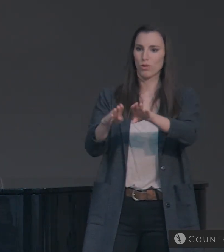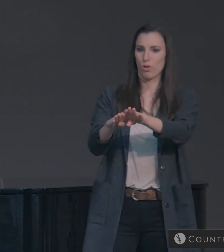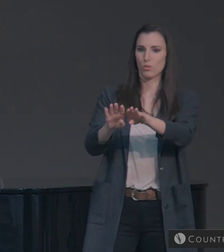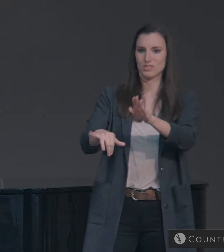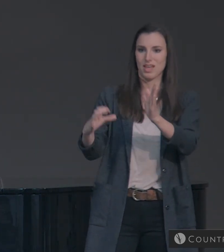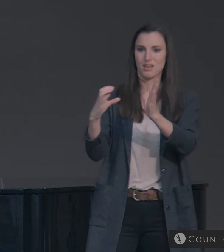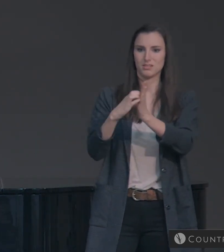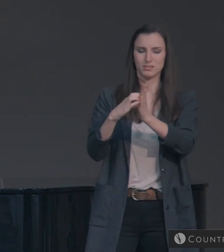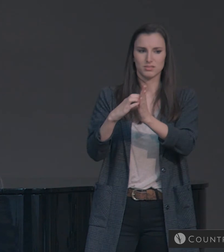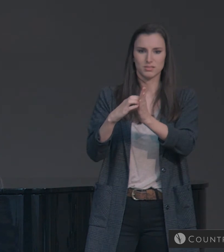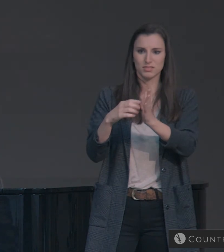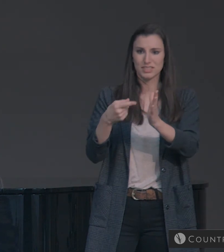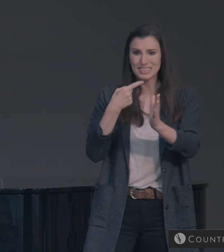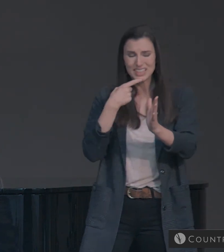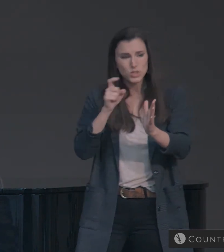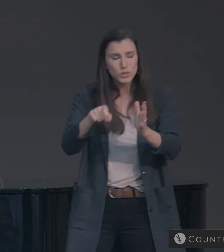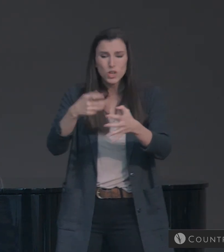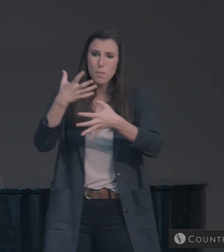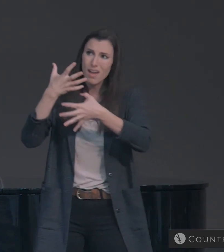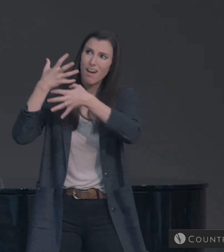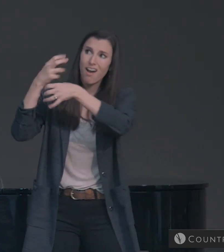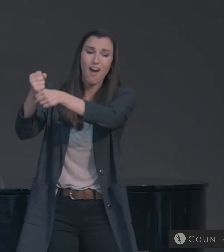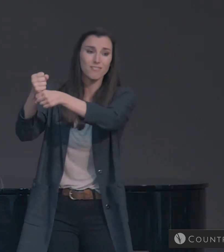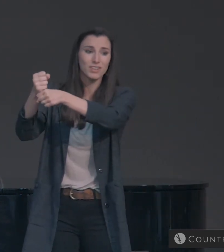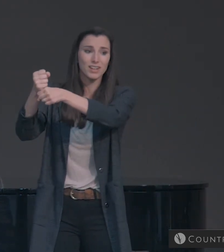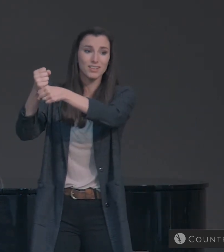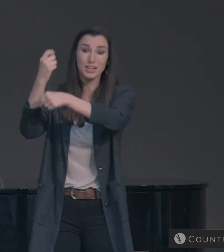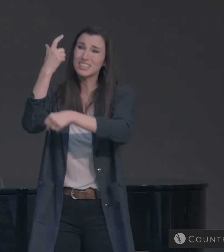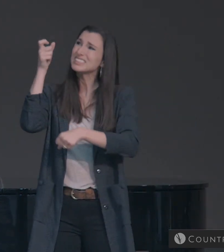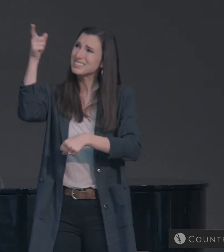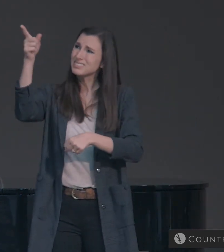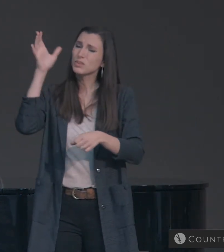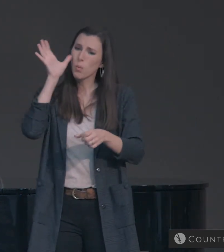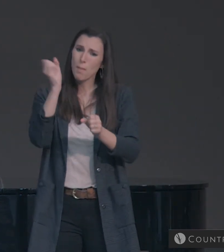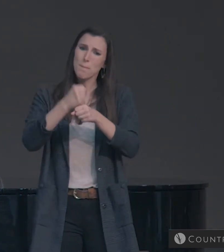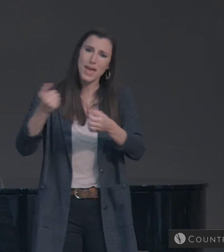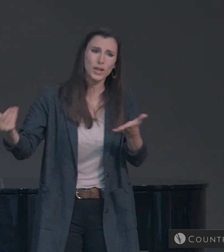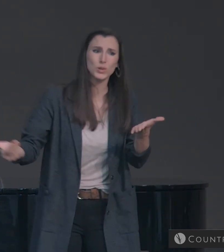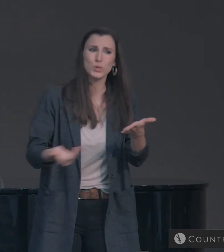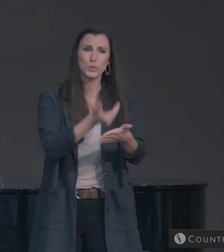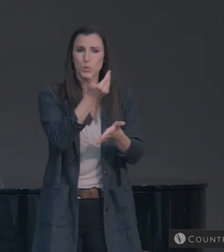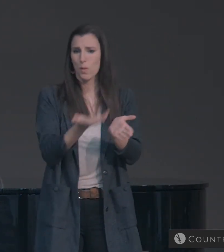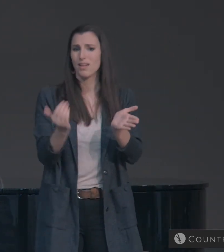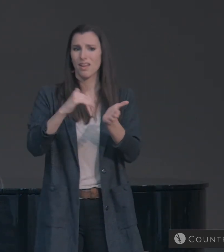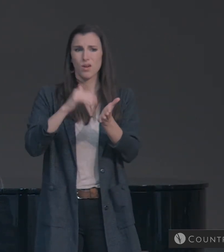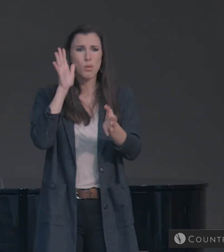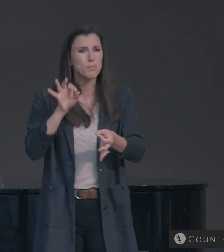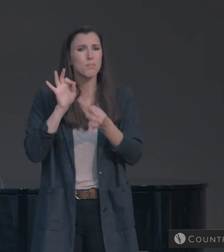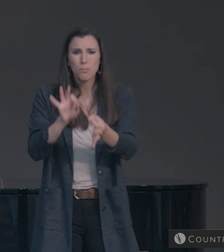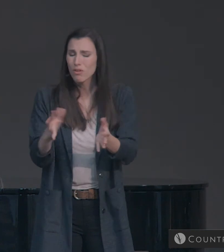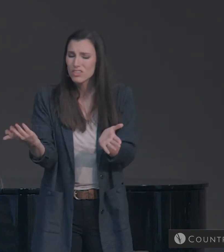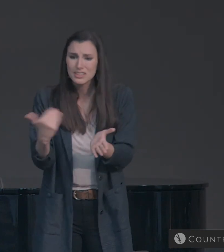Be confident in God's renewal of righteousness. Righteousness.